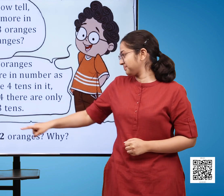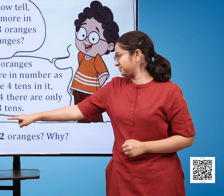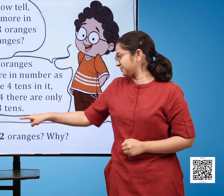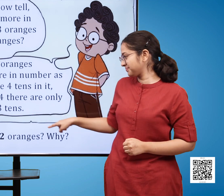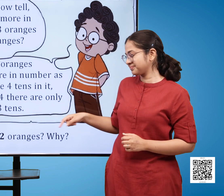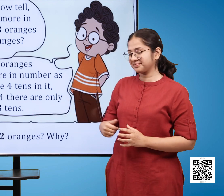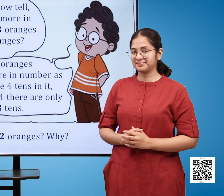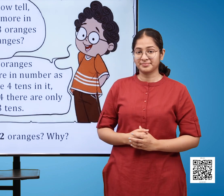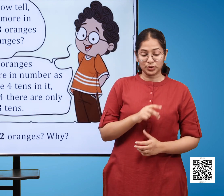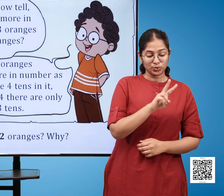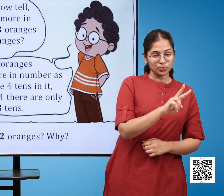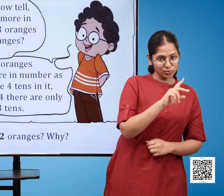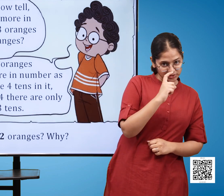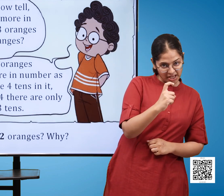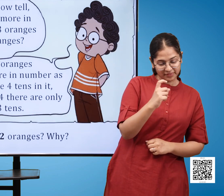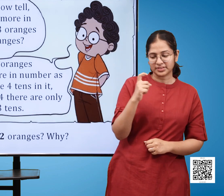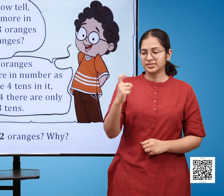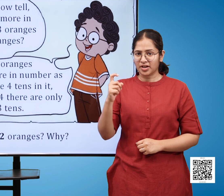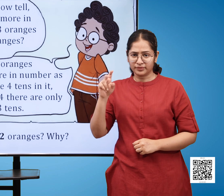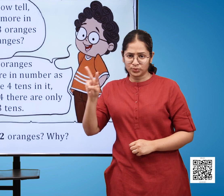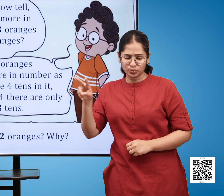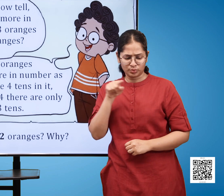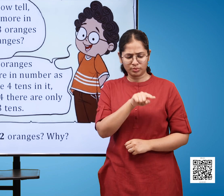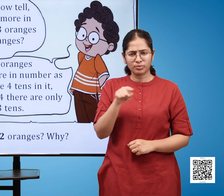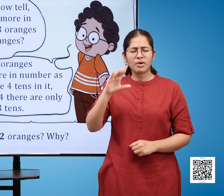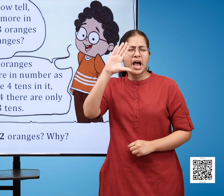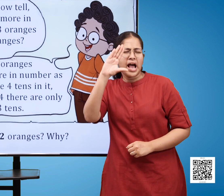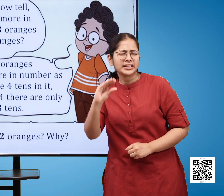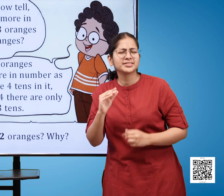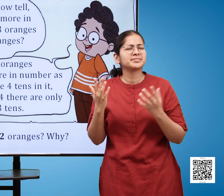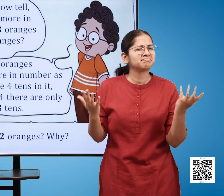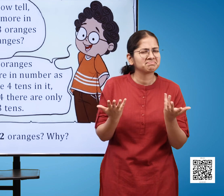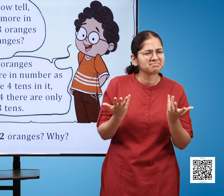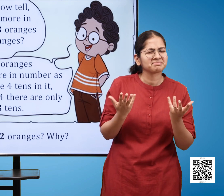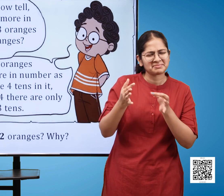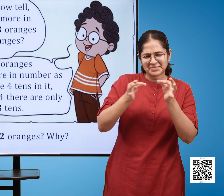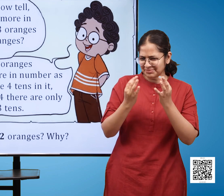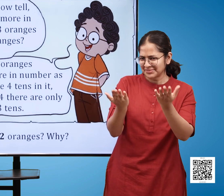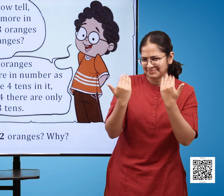which is less 27 oranges or 72 oranges and why